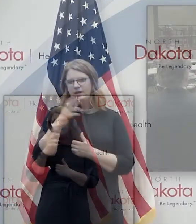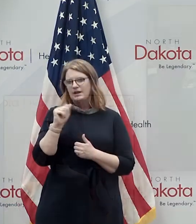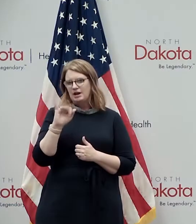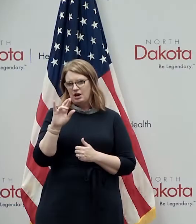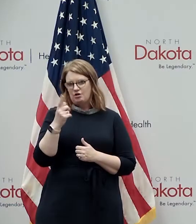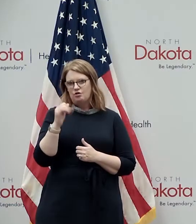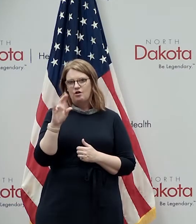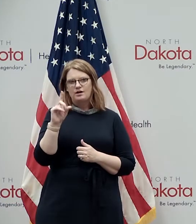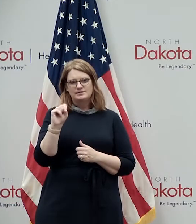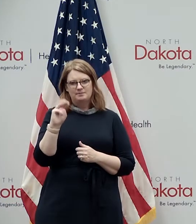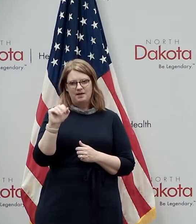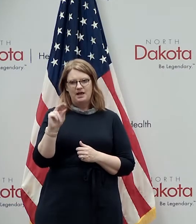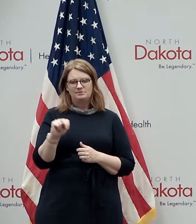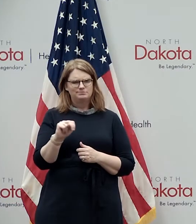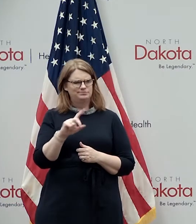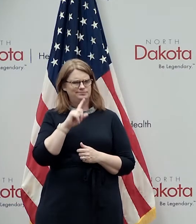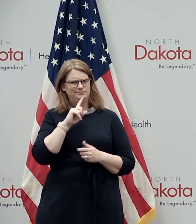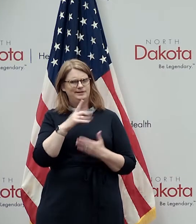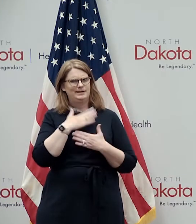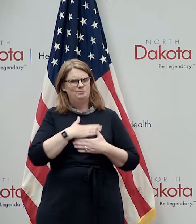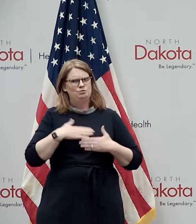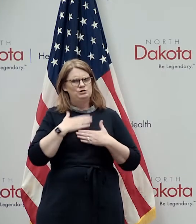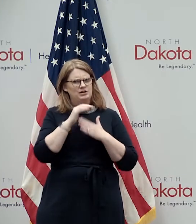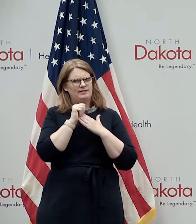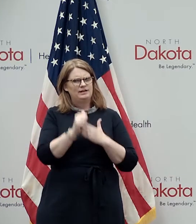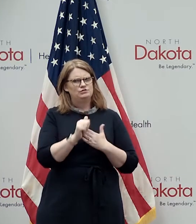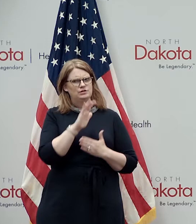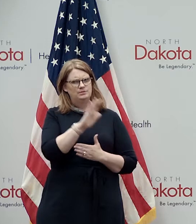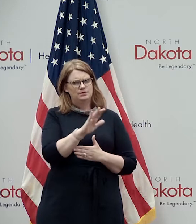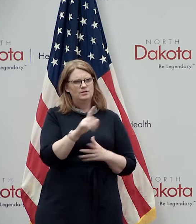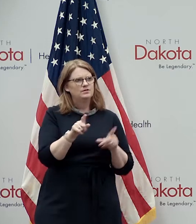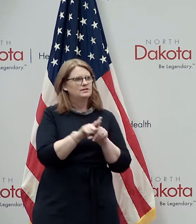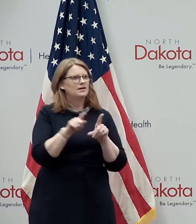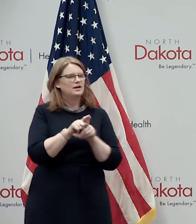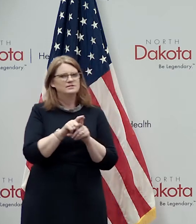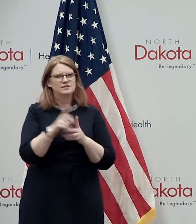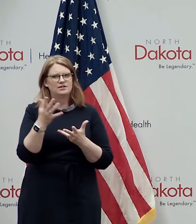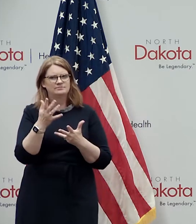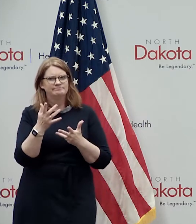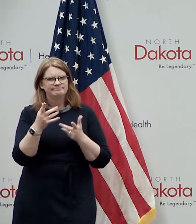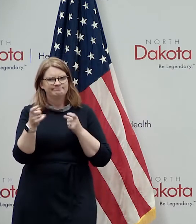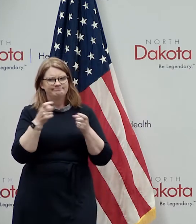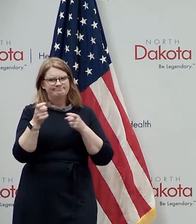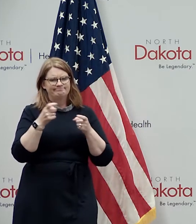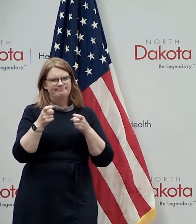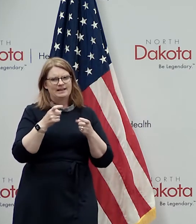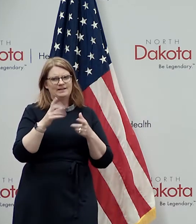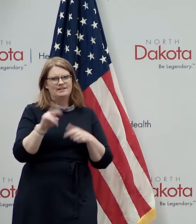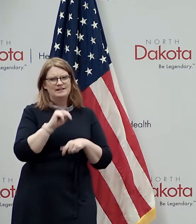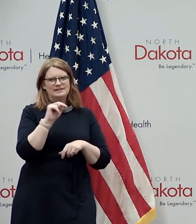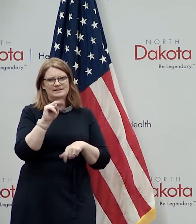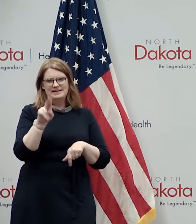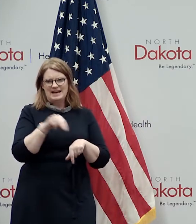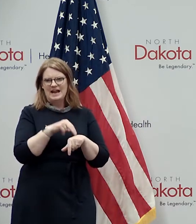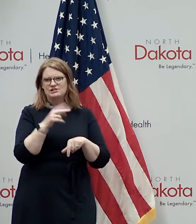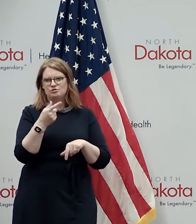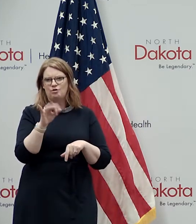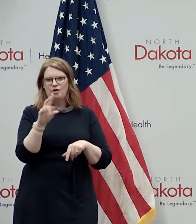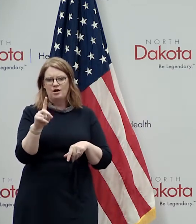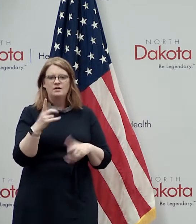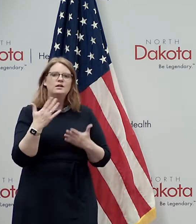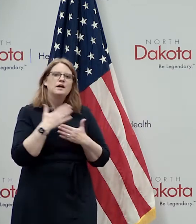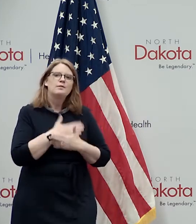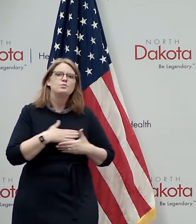we truly appreciate your leadership not only as governor but as commander-in-chief of the national guard i also appreciate the opportunity to